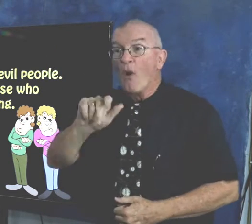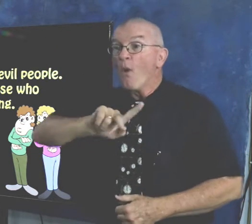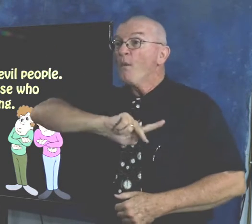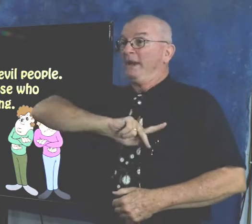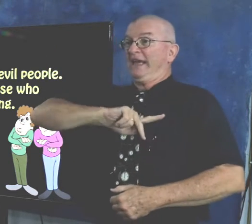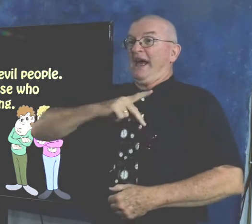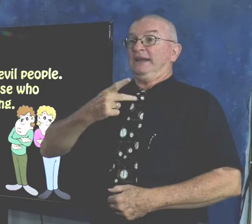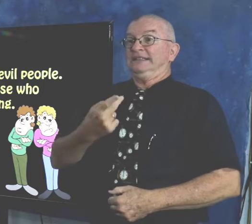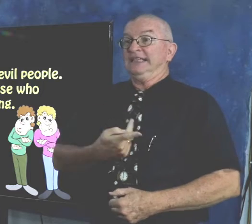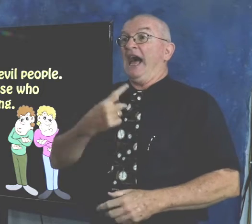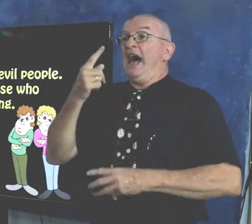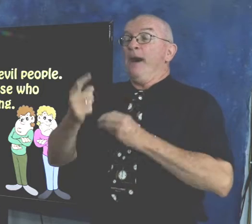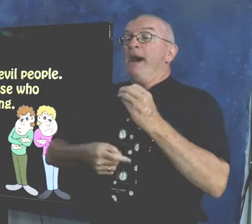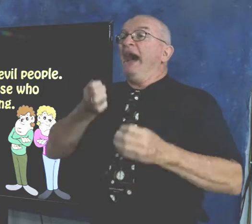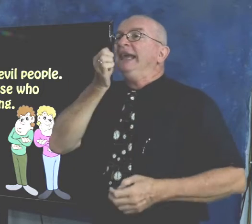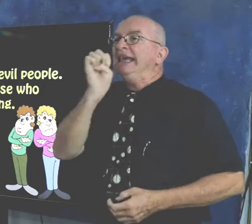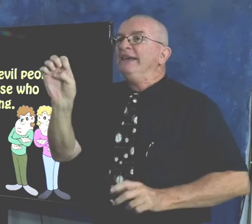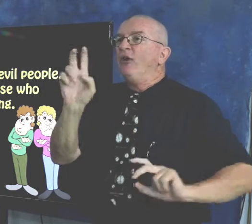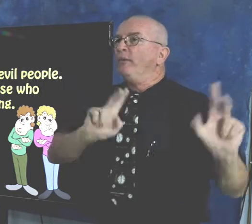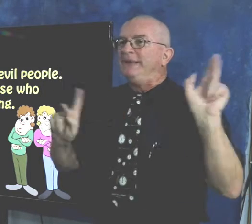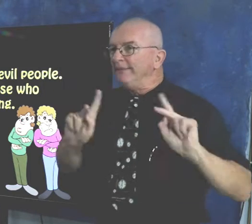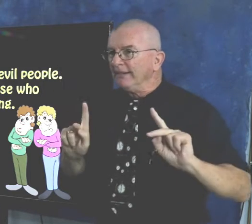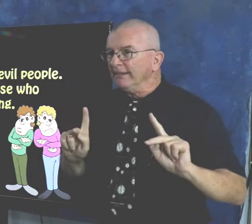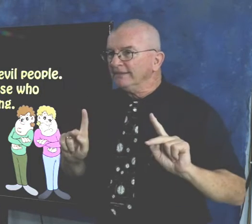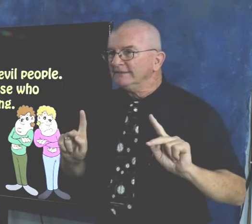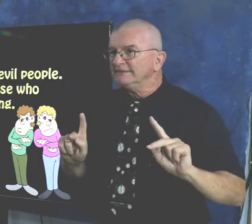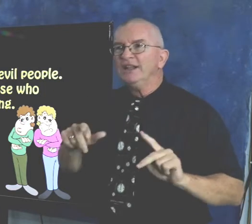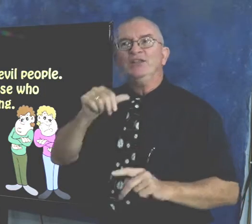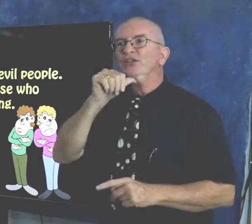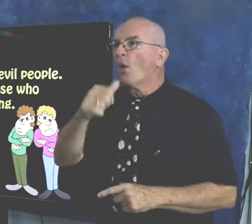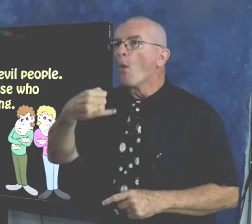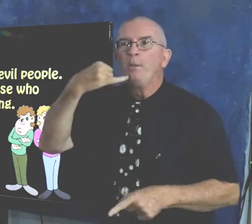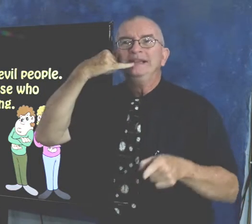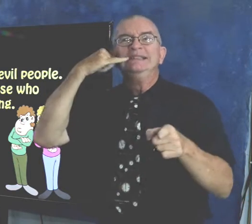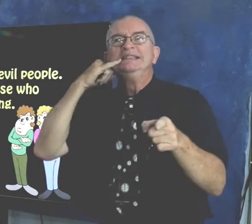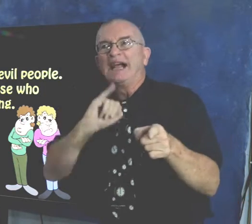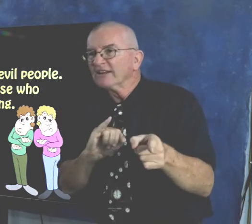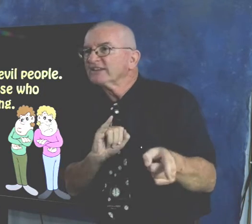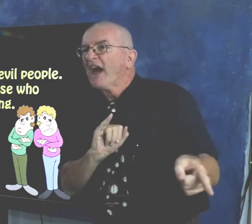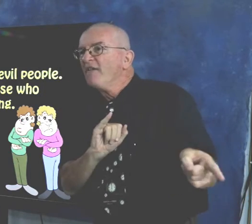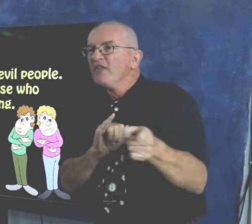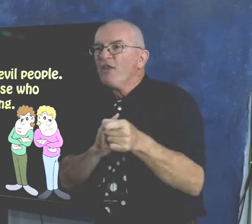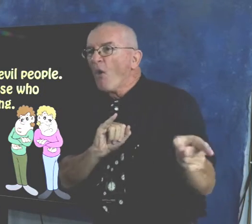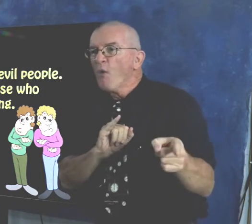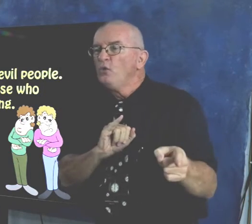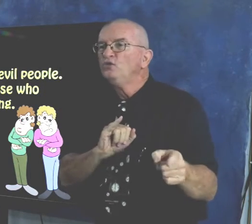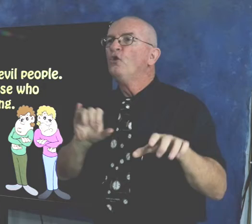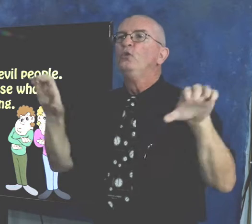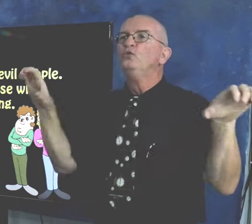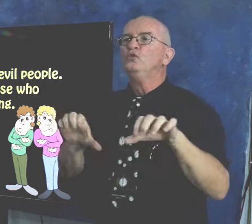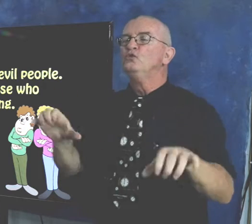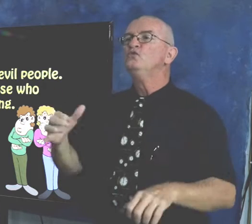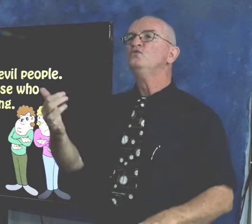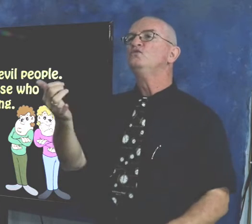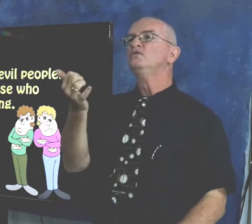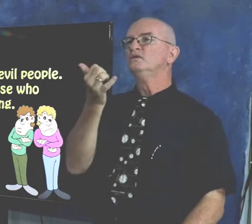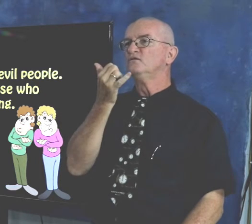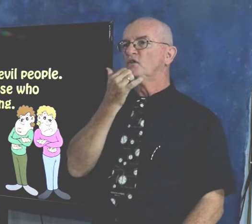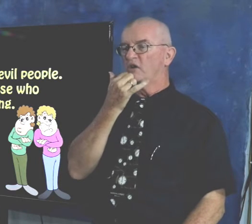Don't get upset about evil people. Don't be jealous of those who do wrong.